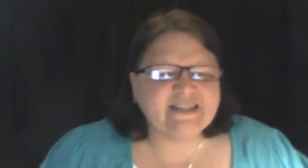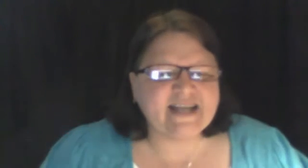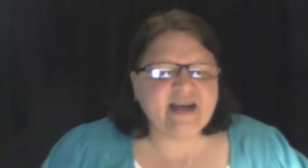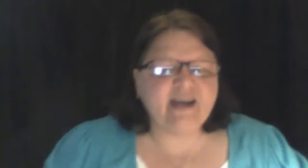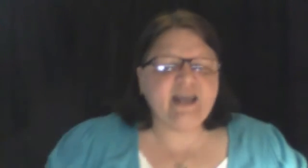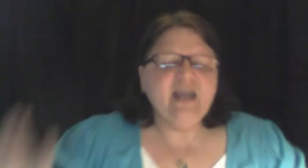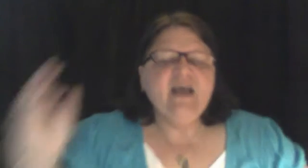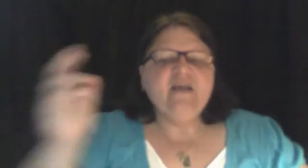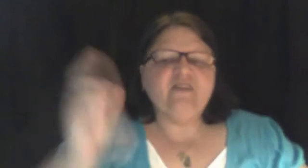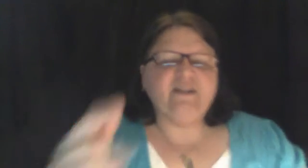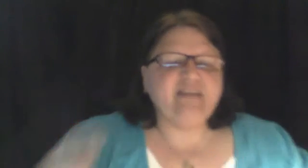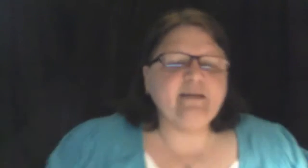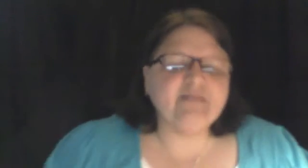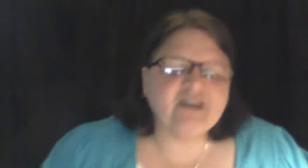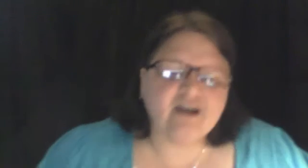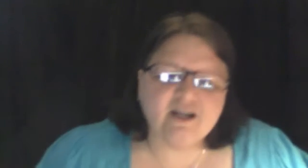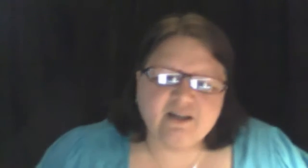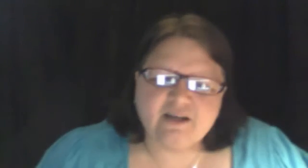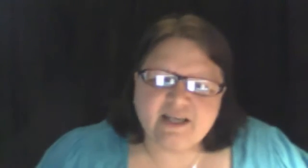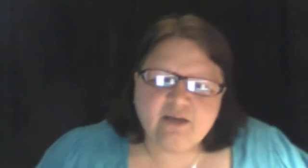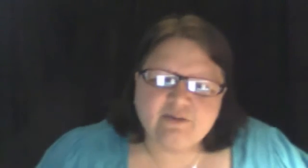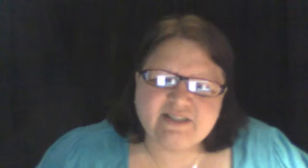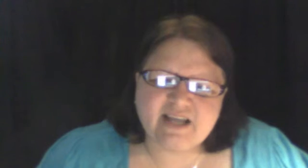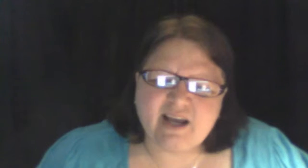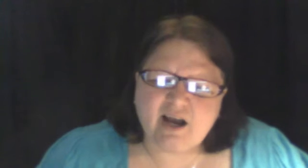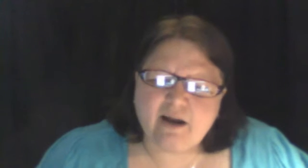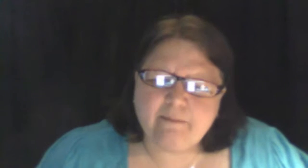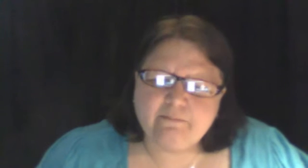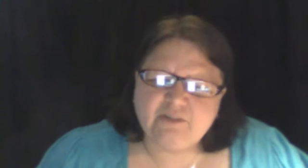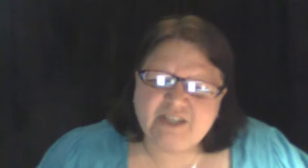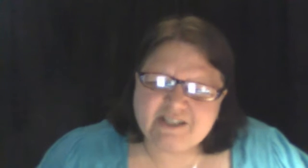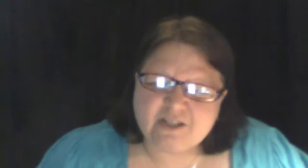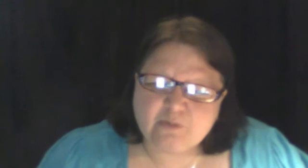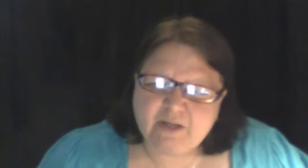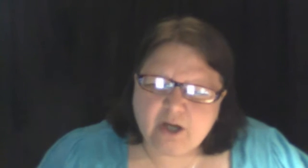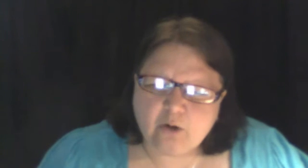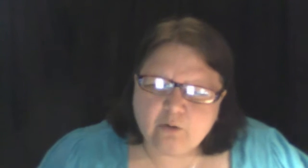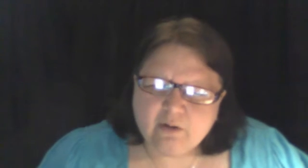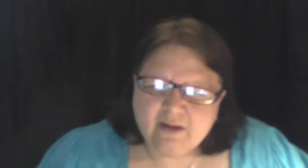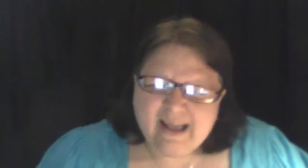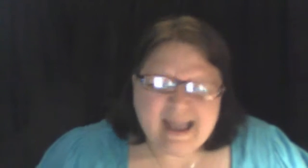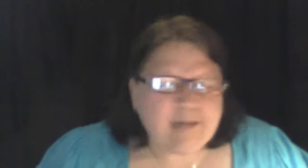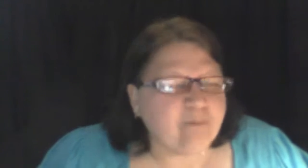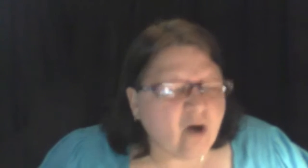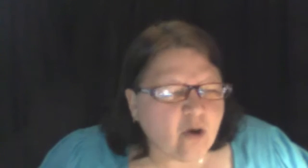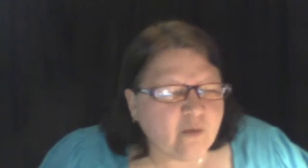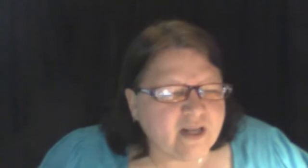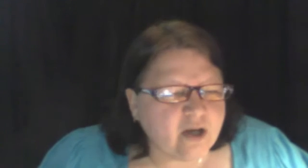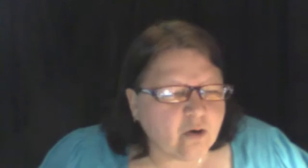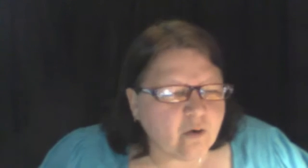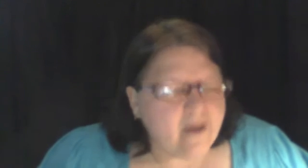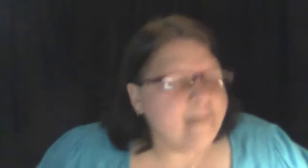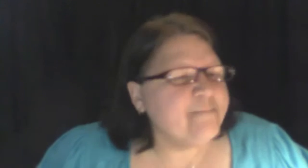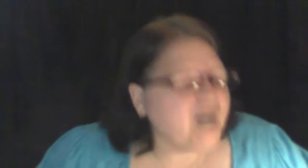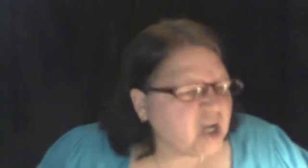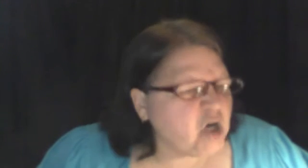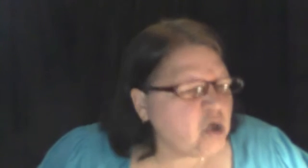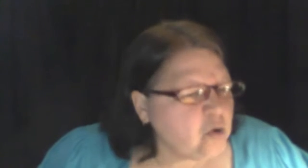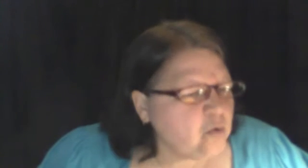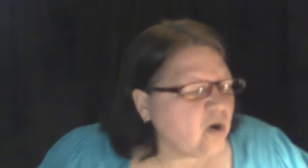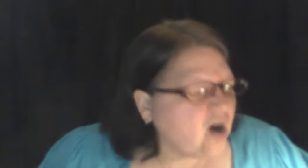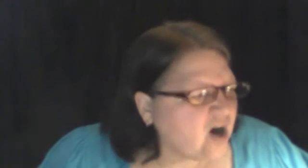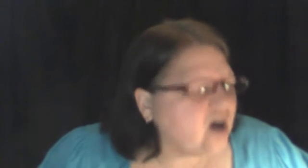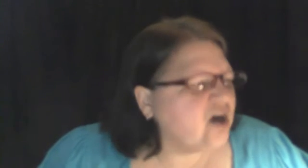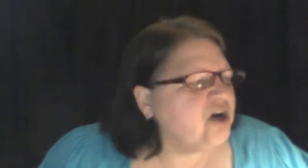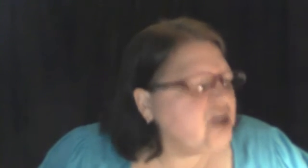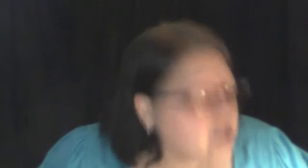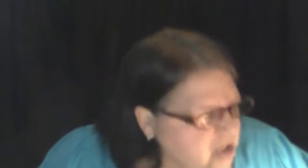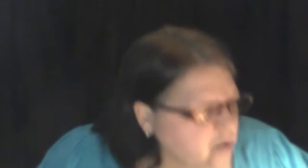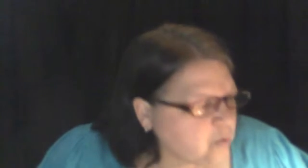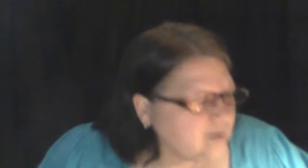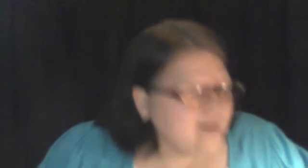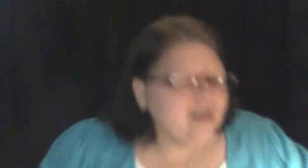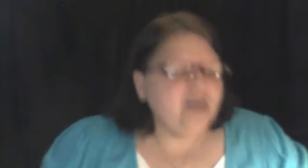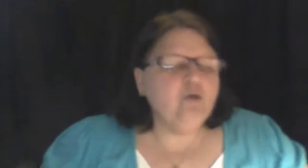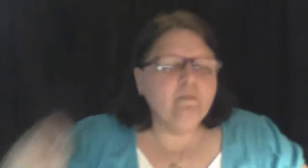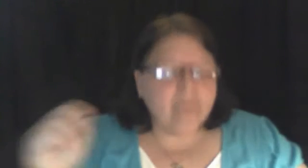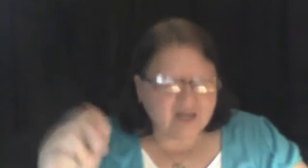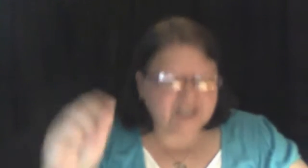identity, the demons are going to look at you and say, Jesus we know and Paul we know, but who are you? You must